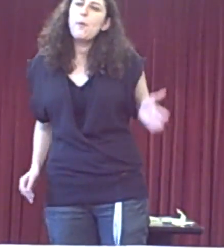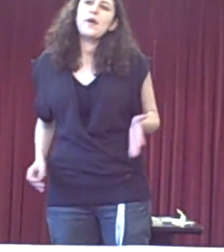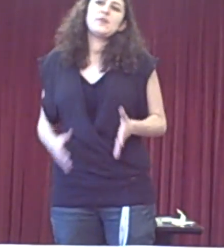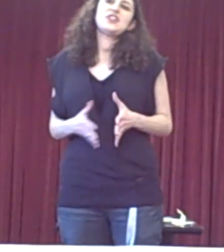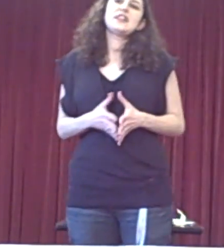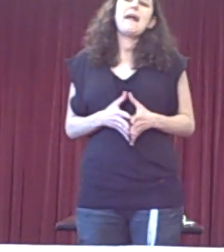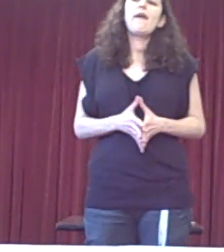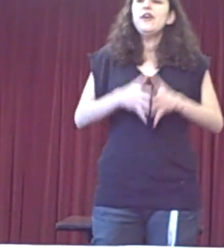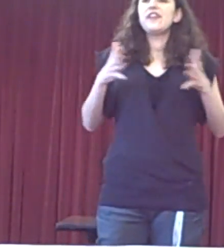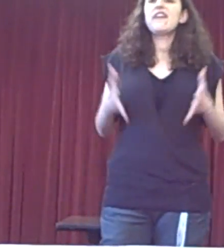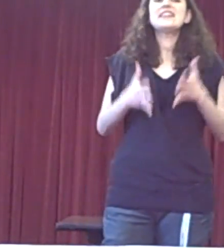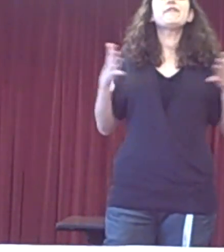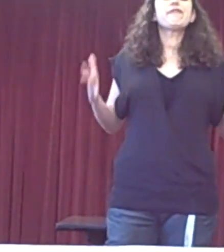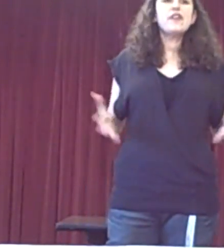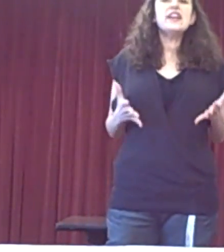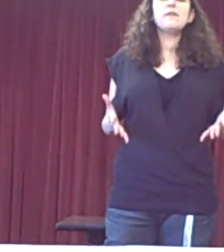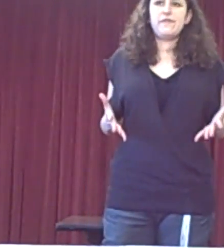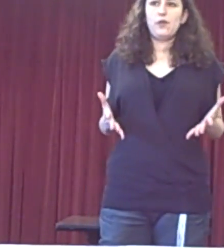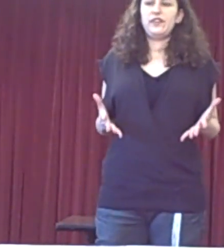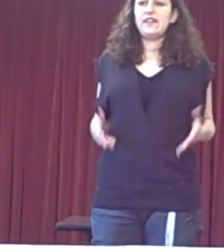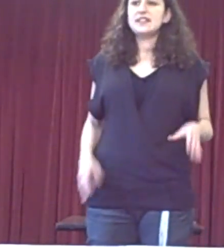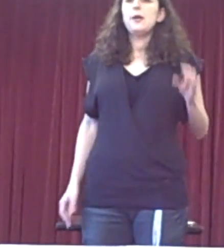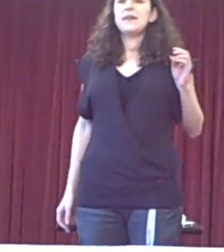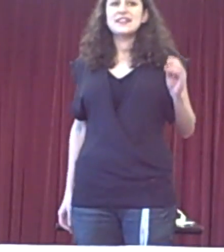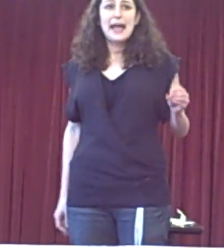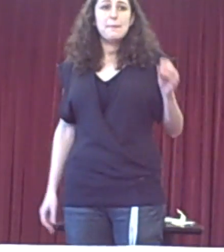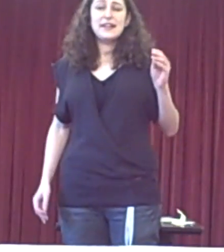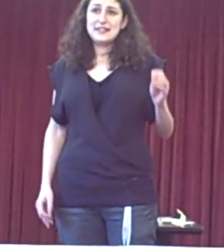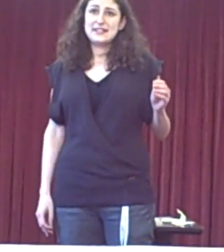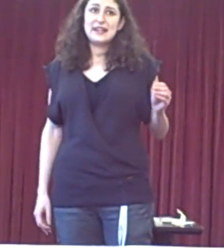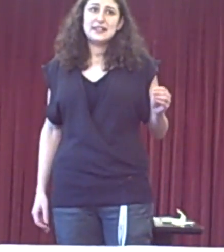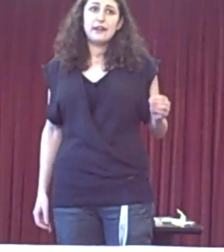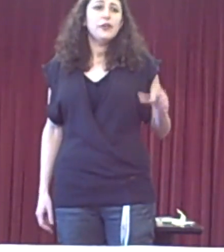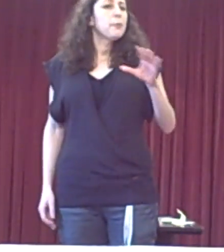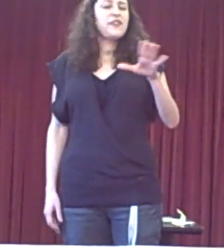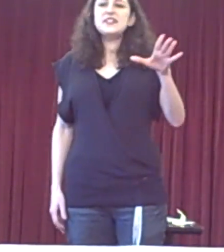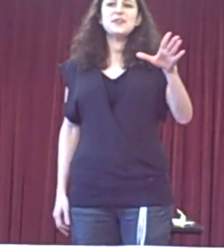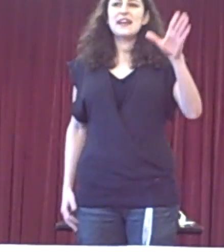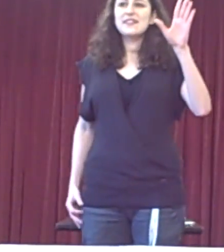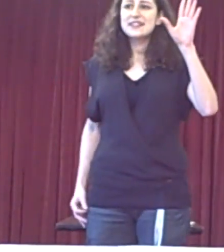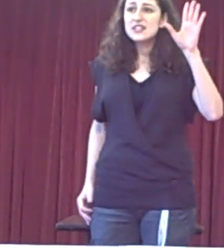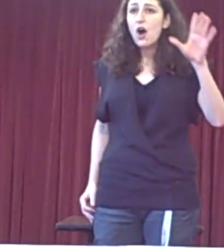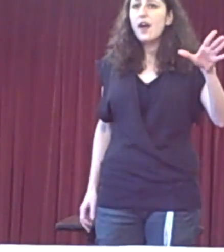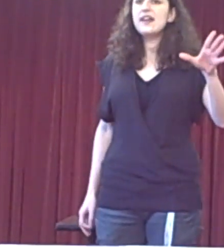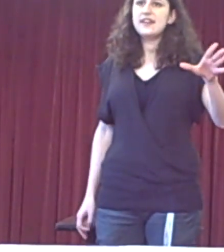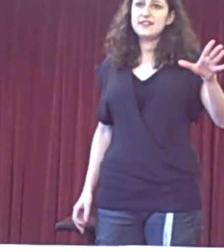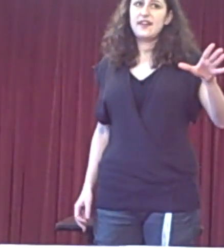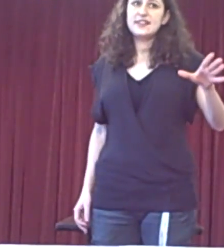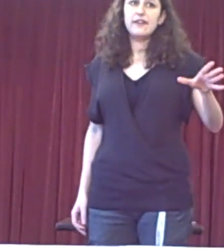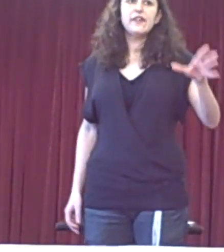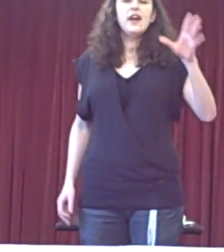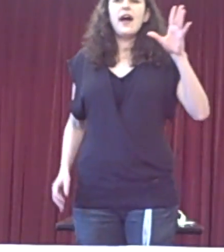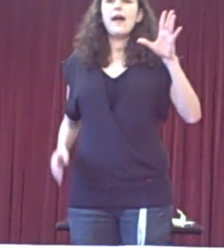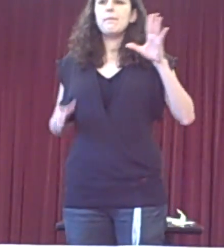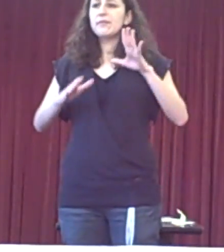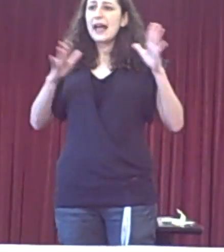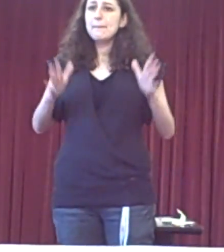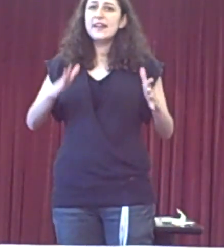point, which is somehow that there isn't freedom involved in this because gambling is addictive. First, we say that it's entirely assertive. Gambling,